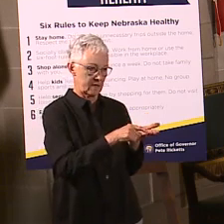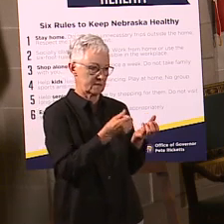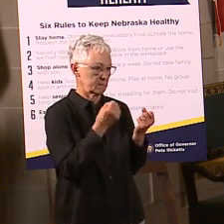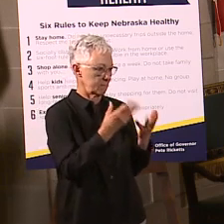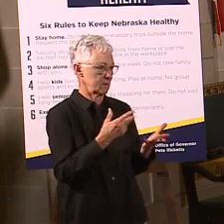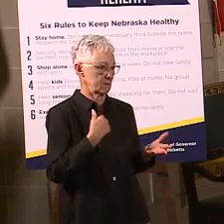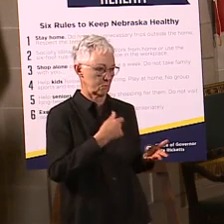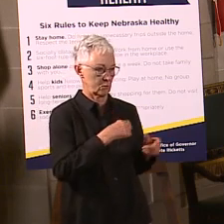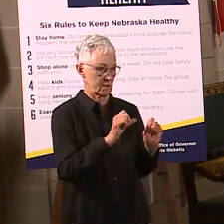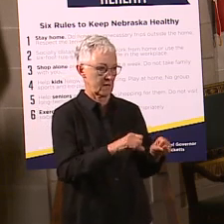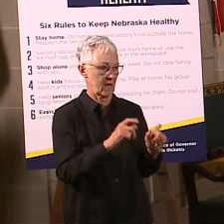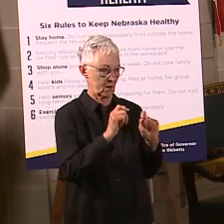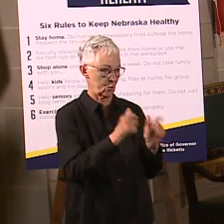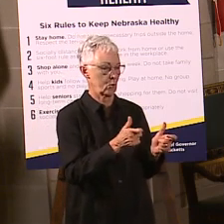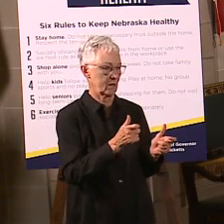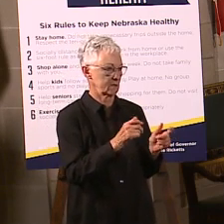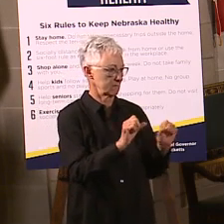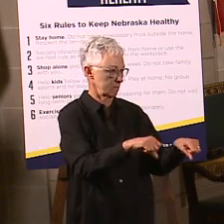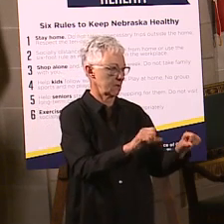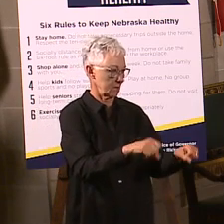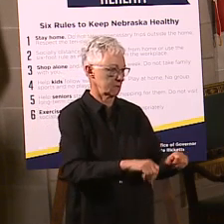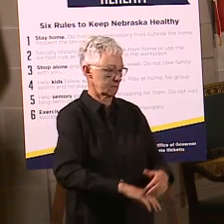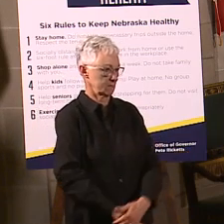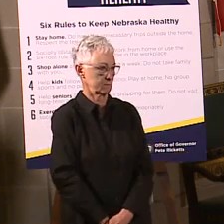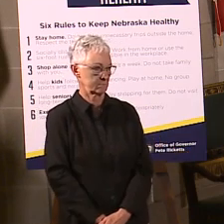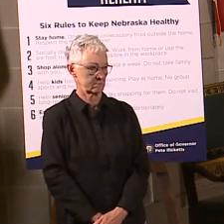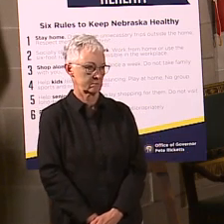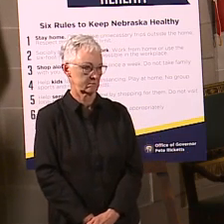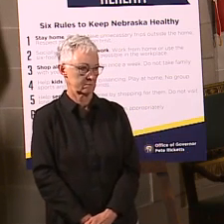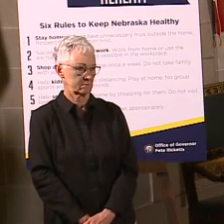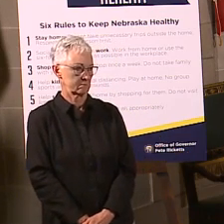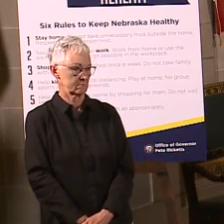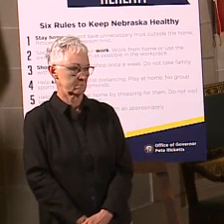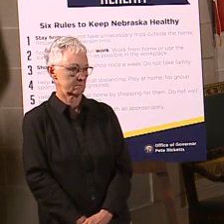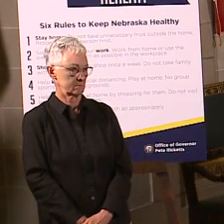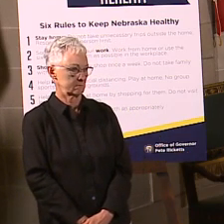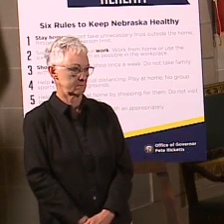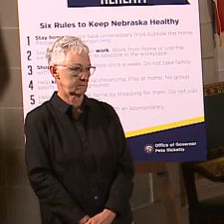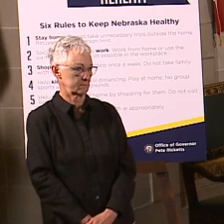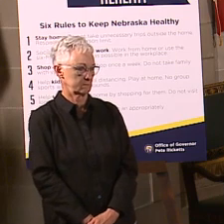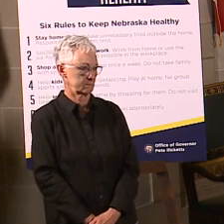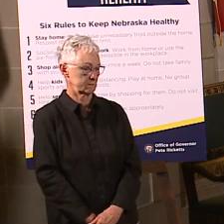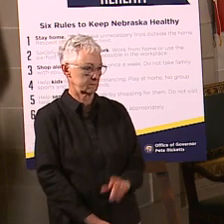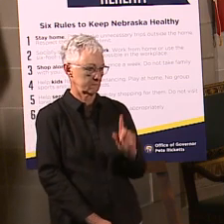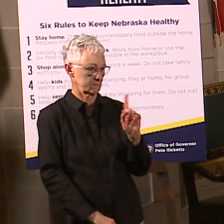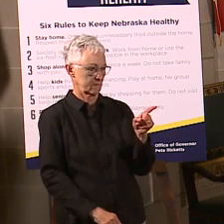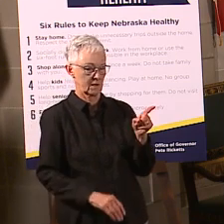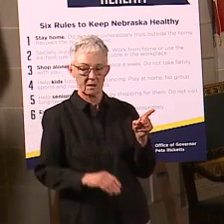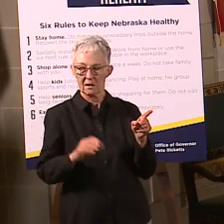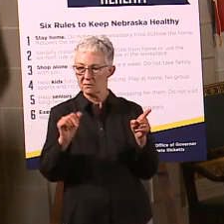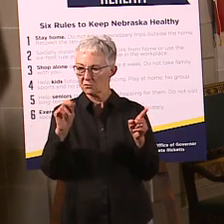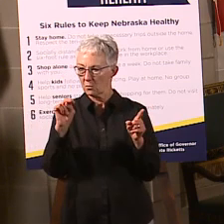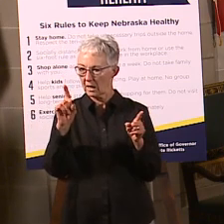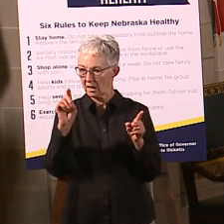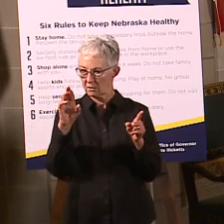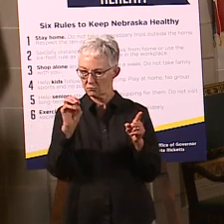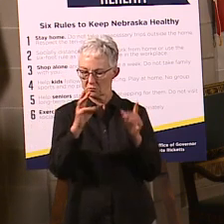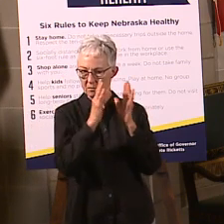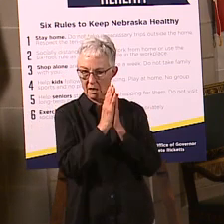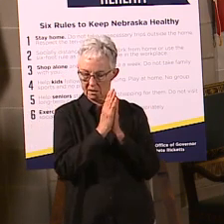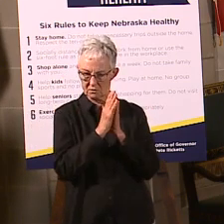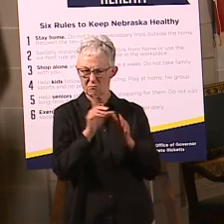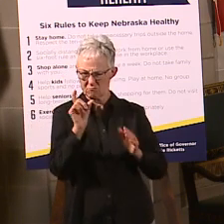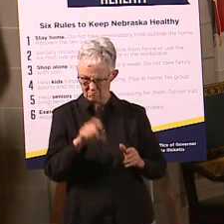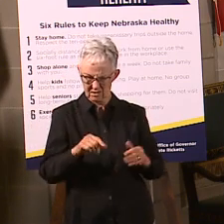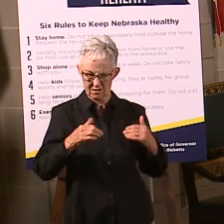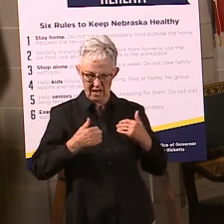possible. Andrew Ozaki wants to know, do you have to have a driver's license or state ID to get tested at Test Nebraska? Andrew Ozaki